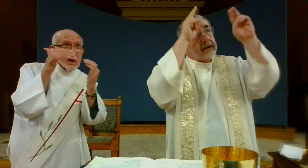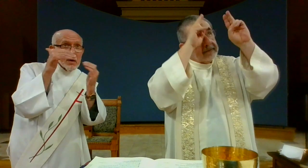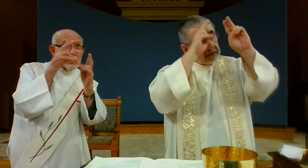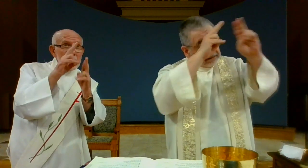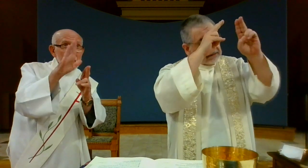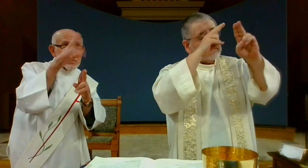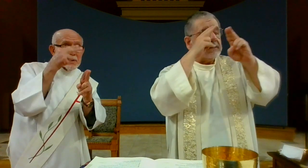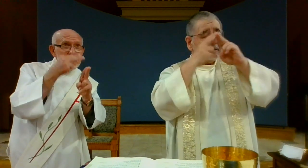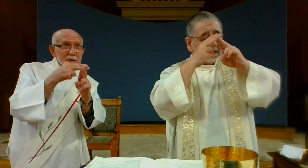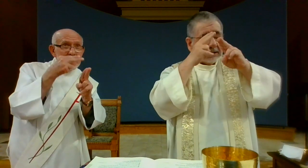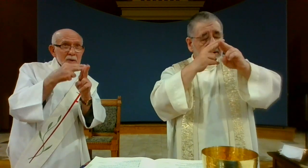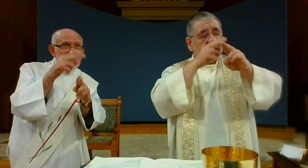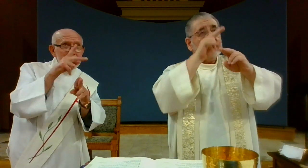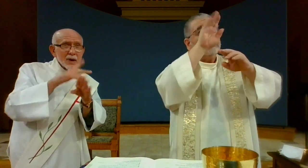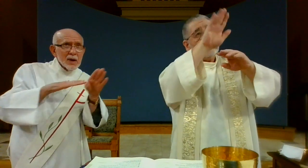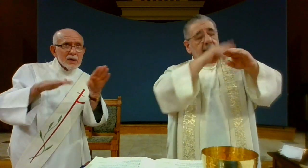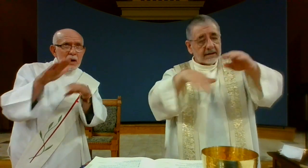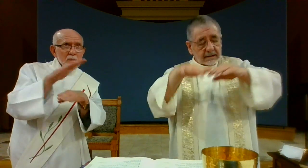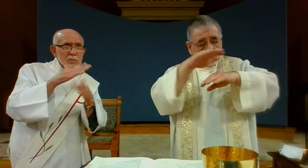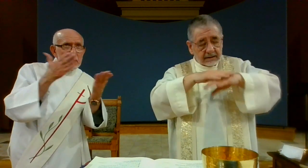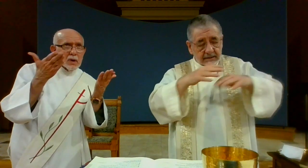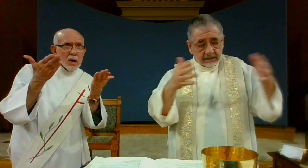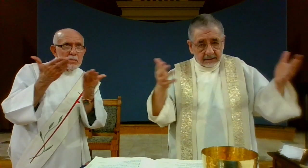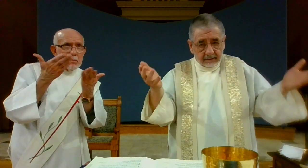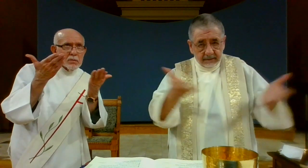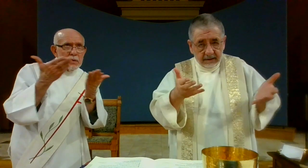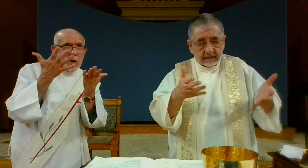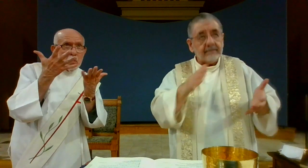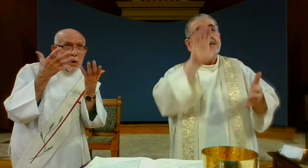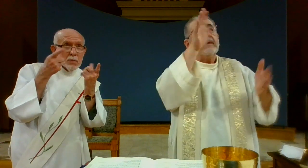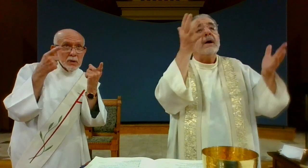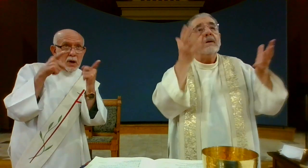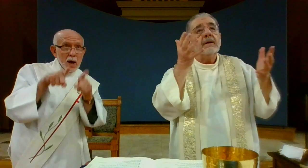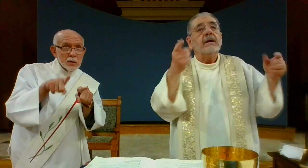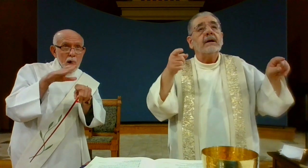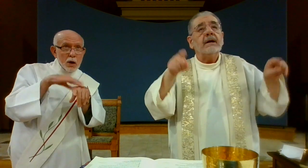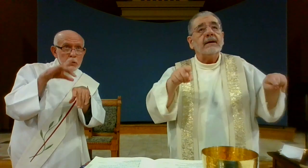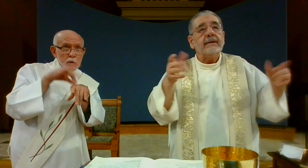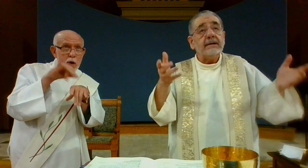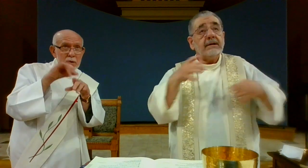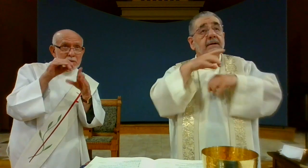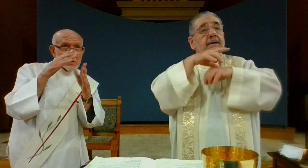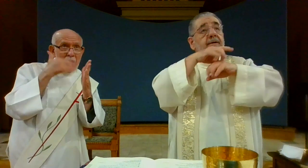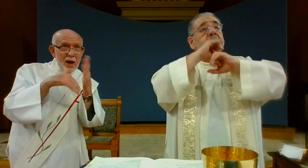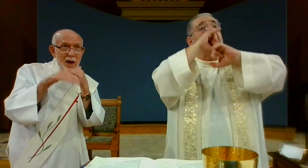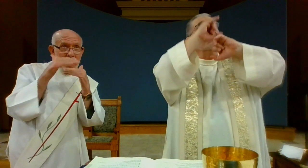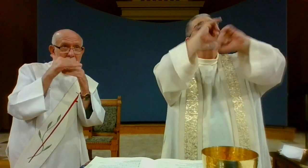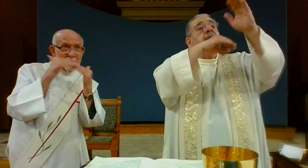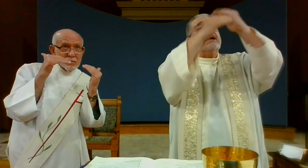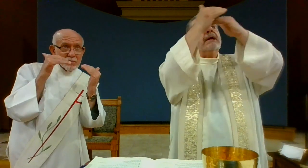heaven, hallowed be thy name. Thy kingdom come, thy will be done, on earth as it